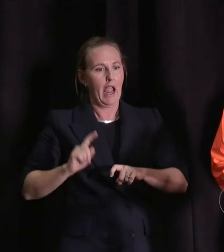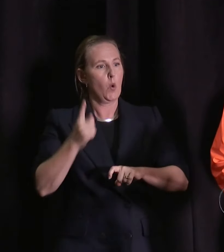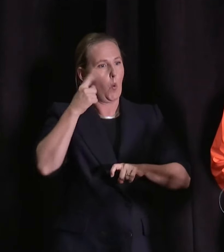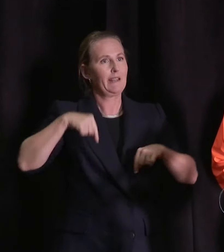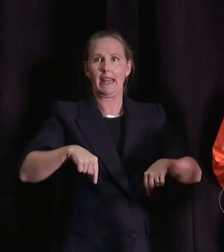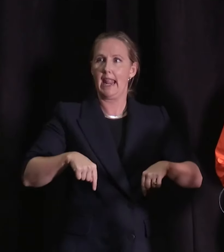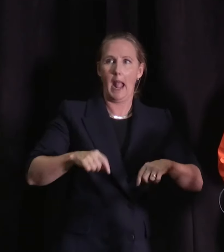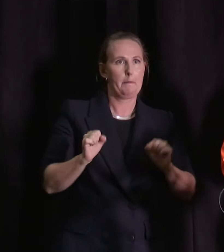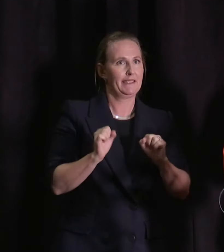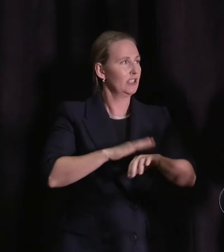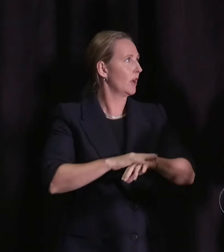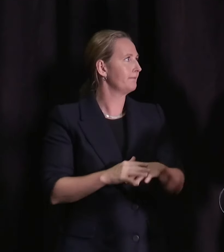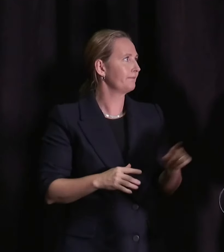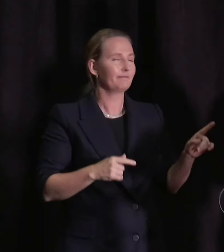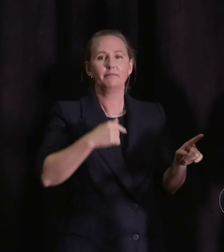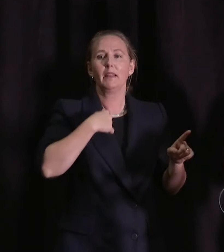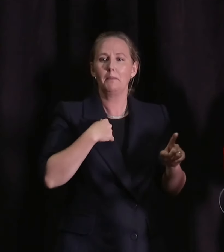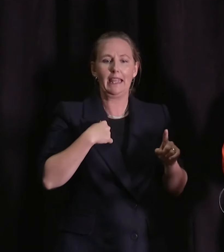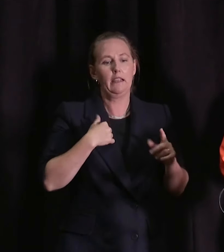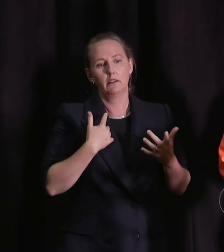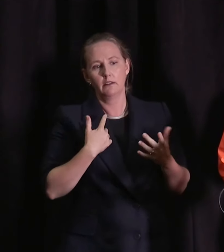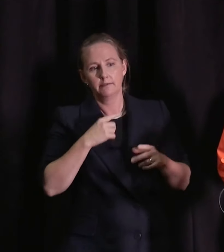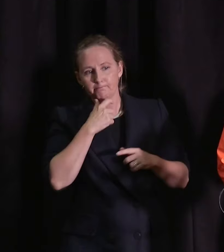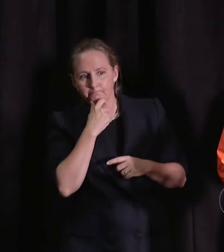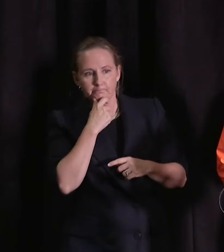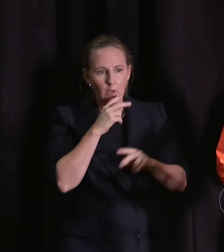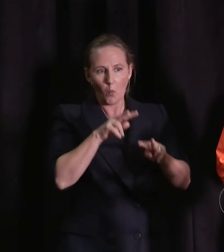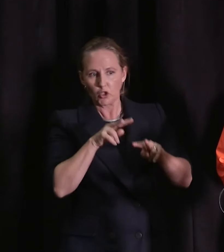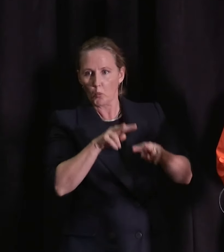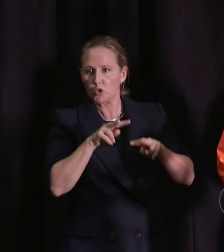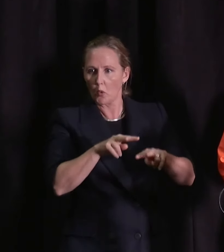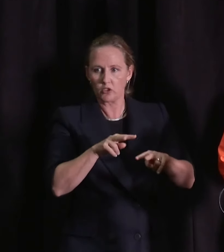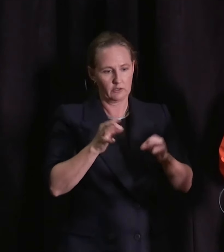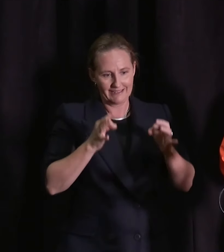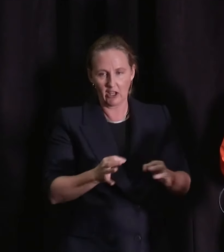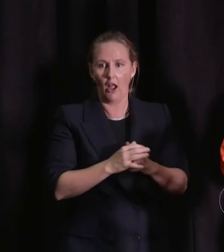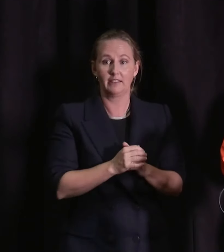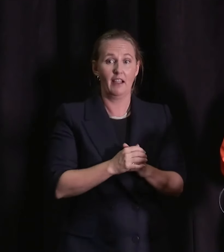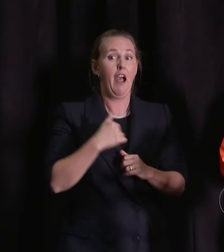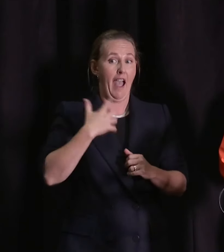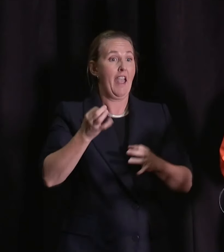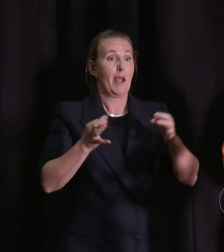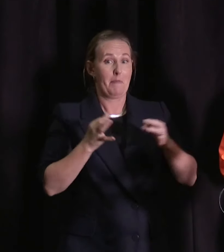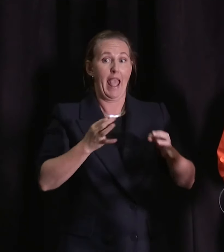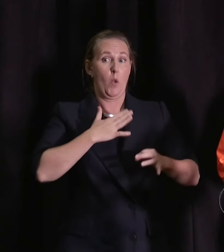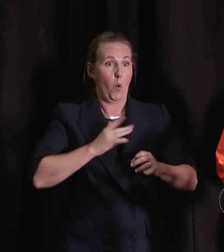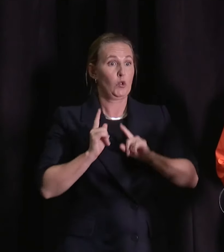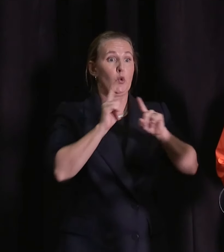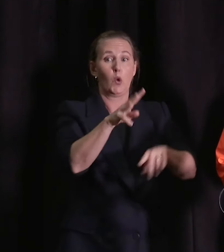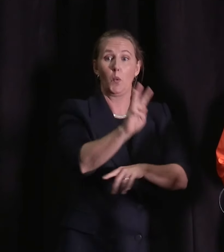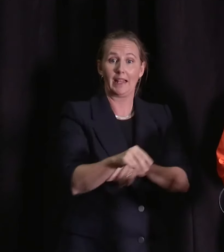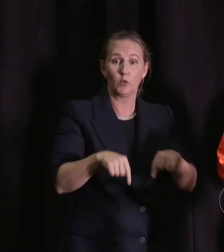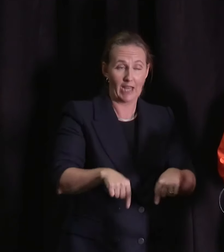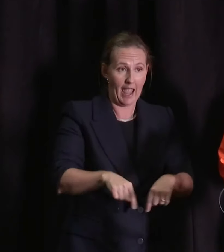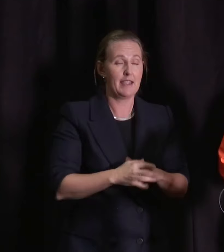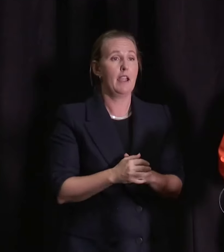Look, it's kind of an hour-by-hour review at the moment. I have some plans in place potentially to get to Wellington today, because obviously I'd like to be able to